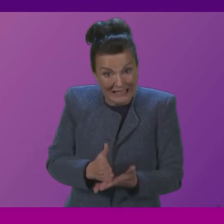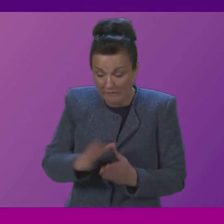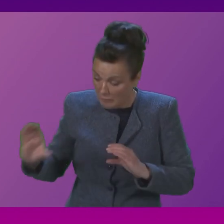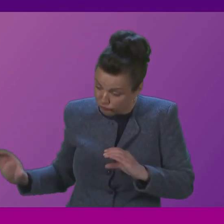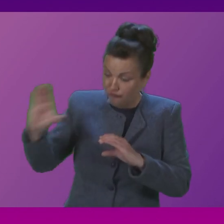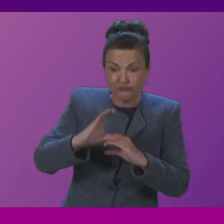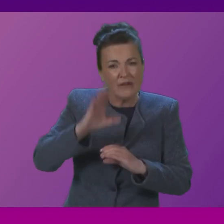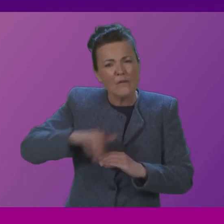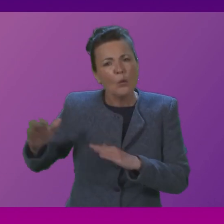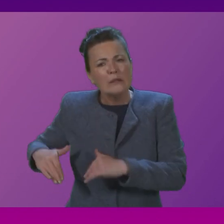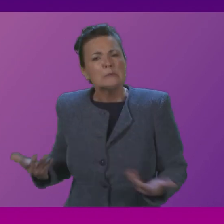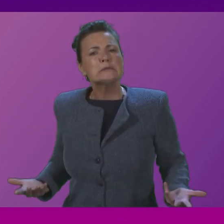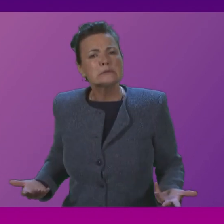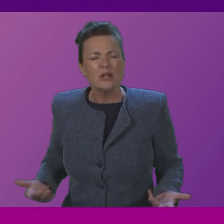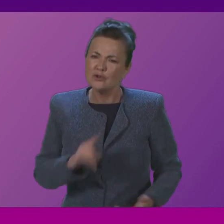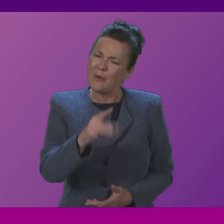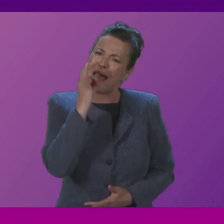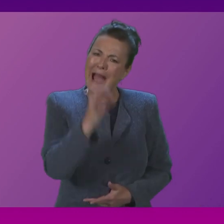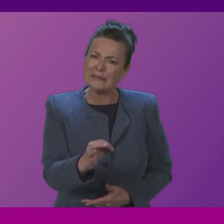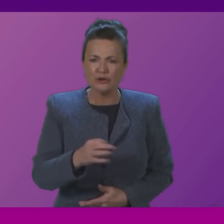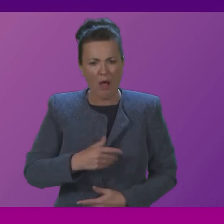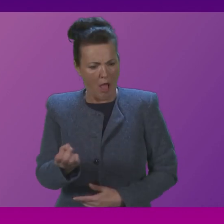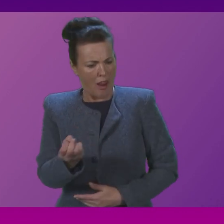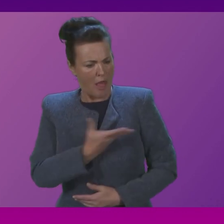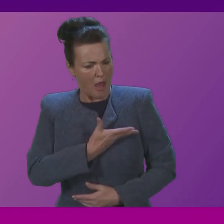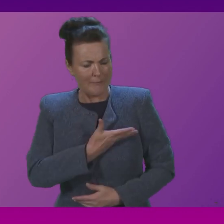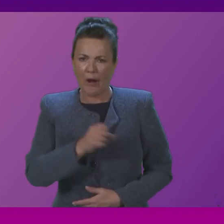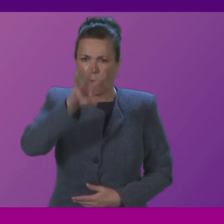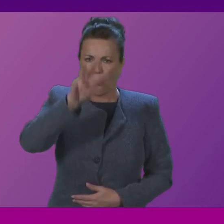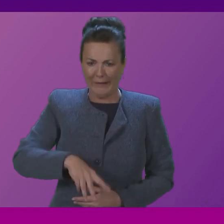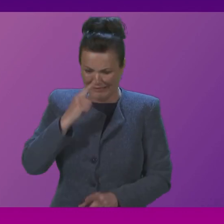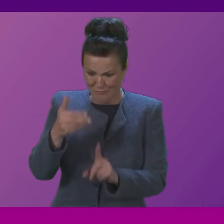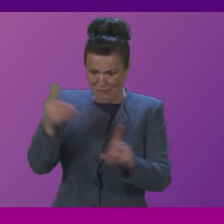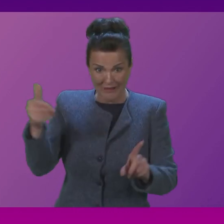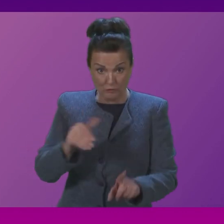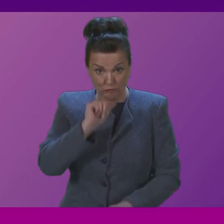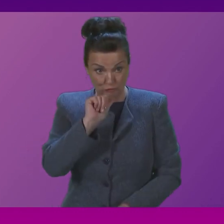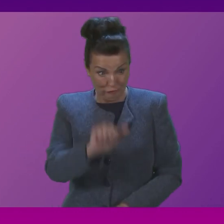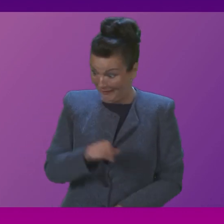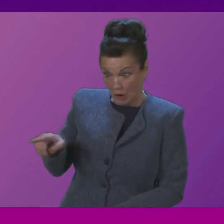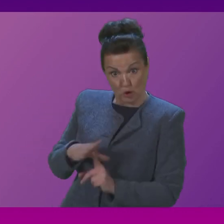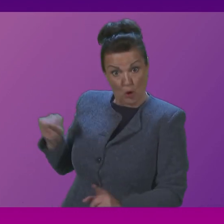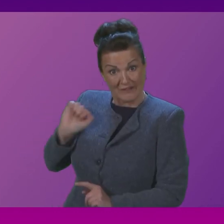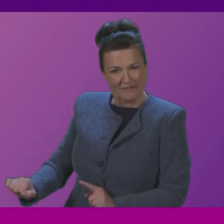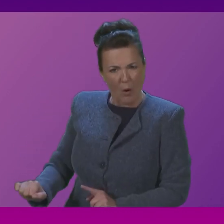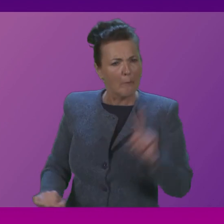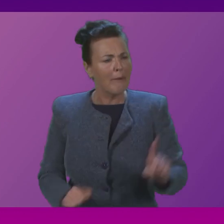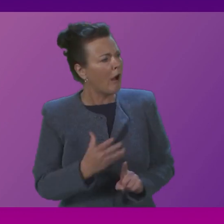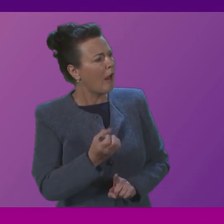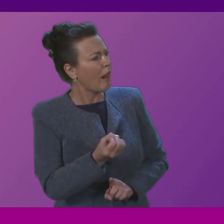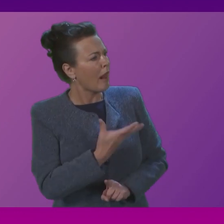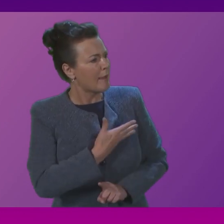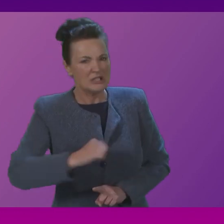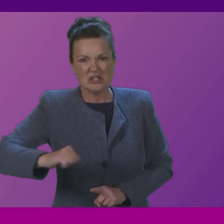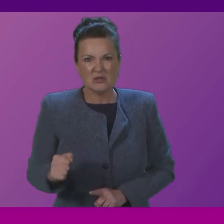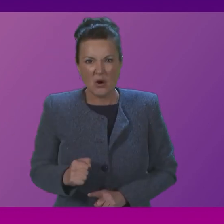How come it is the case that Labour in Wales can recognise that reality, but Labour in Scotland is clearly so